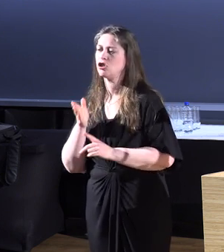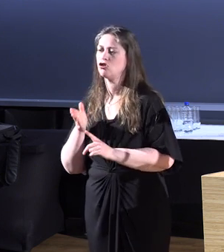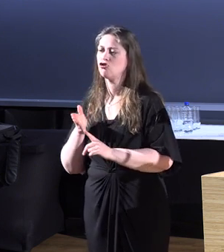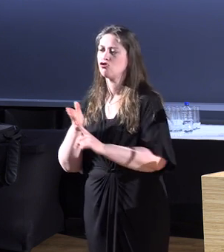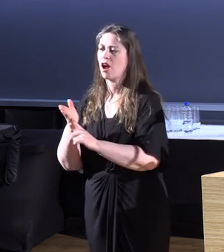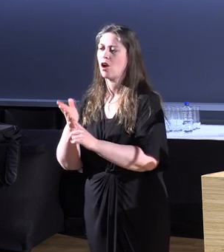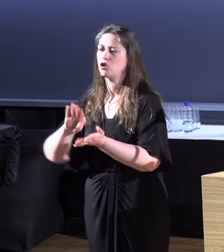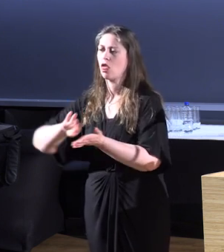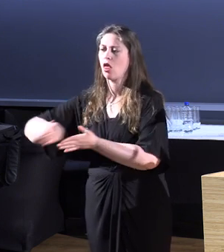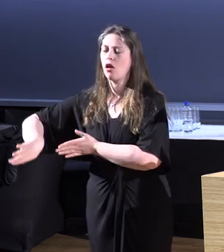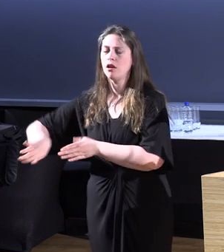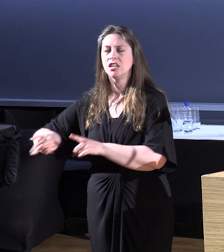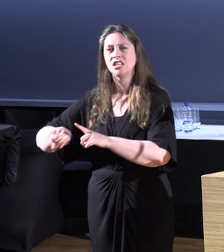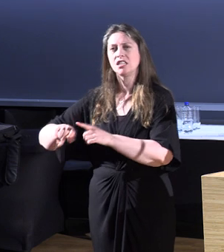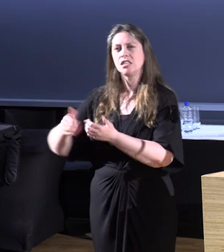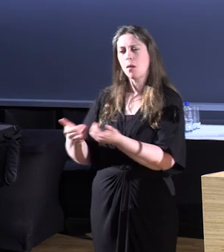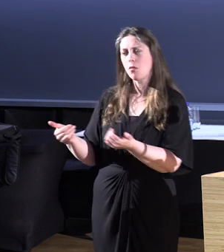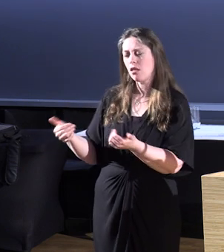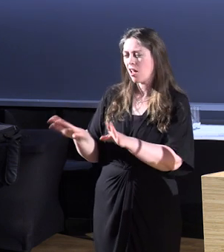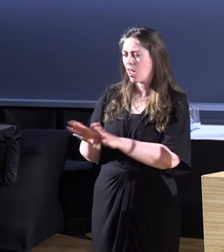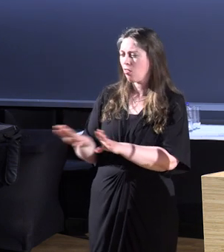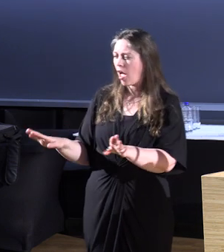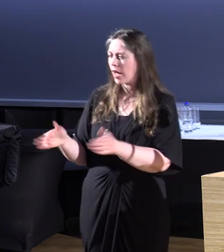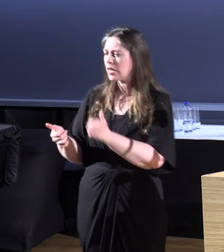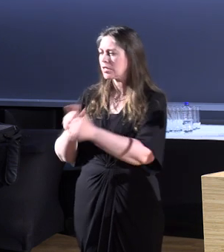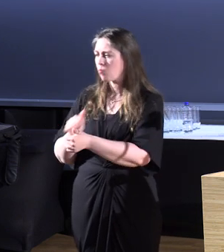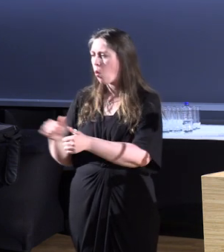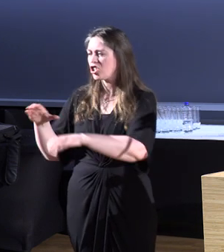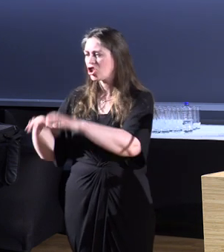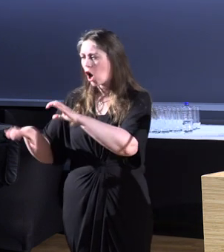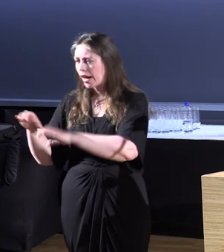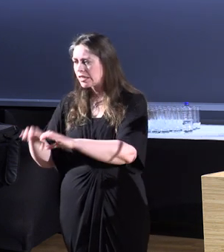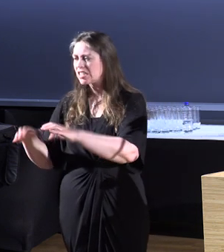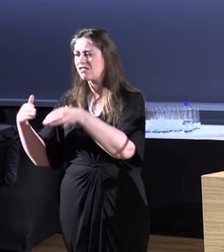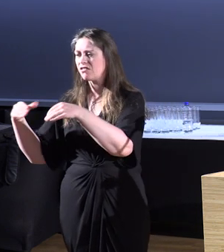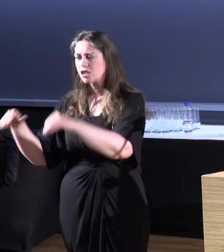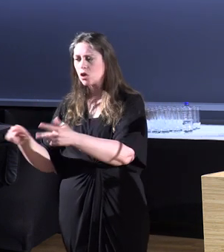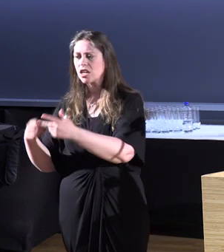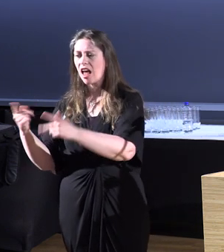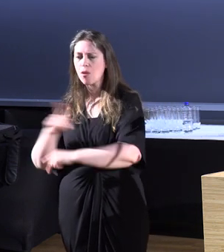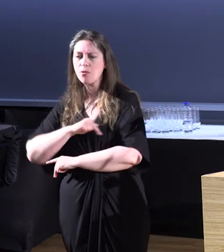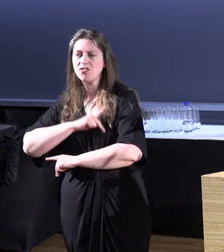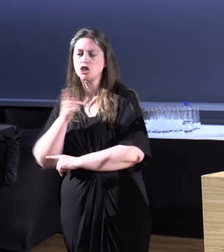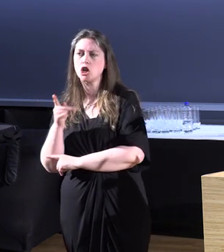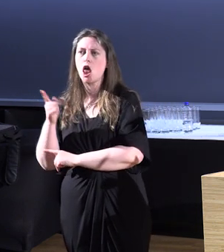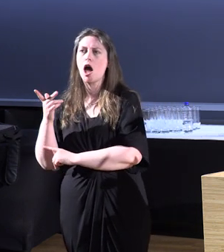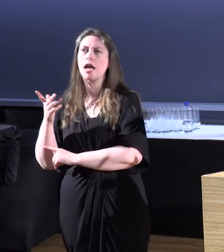with sports scientists, what we see with physiotherapists, what we see with other professionalized